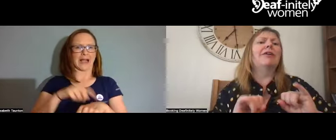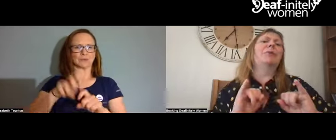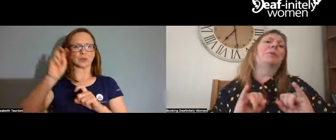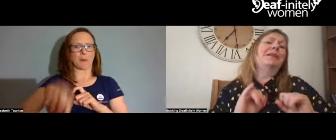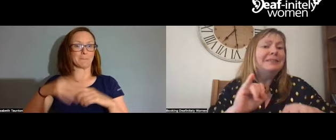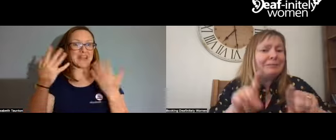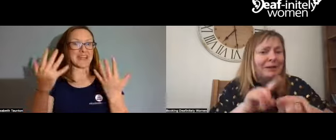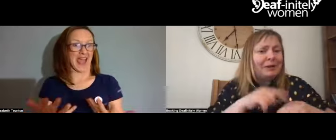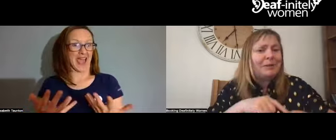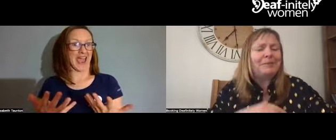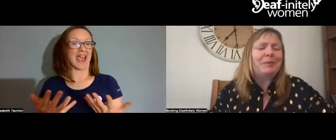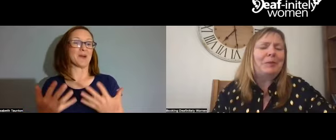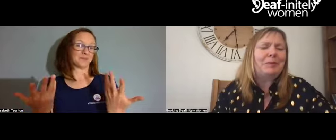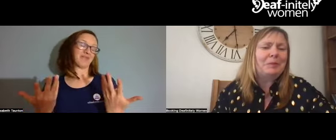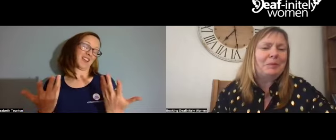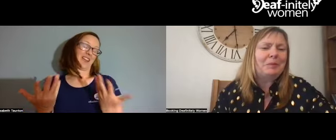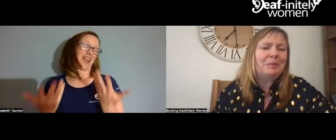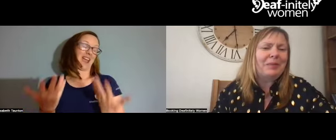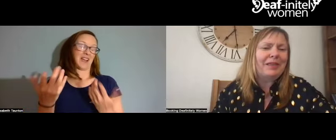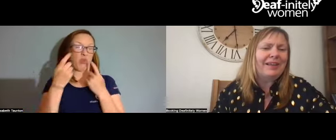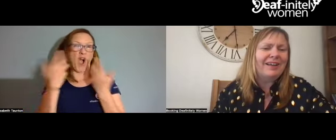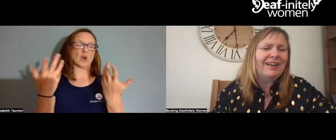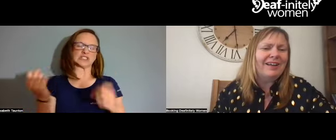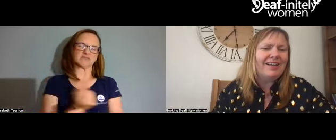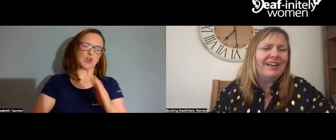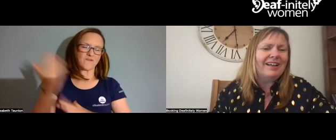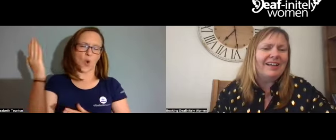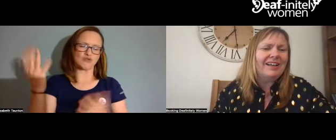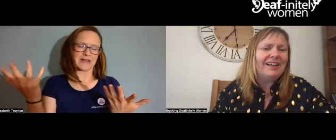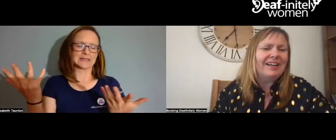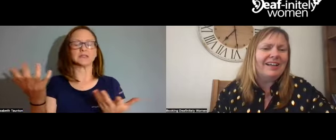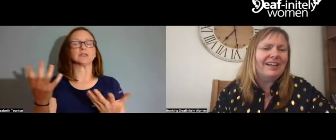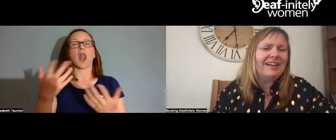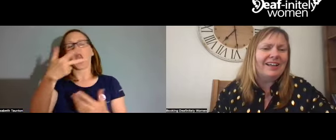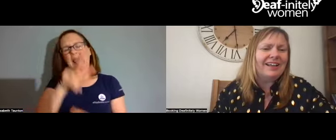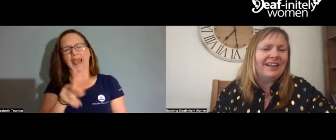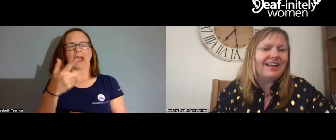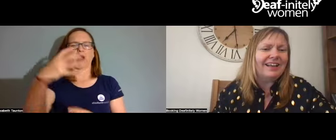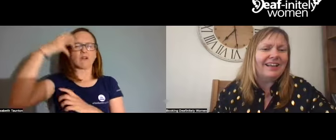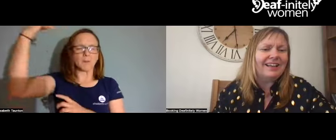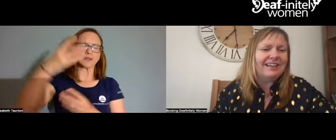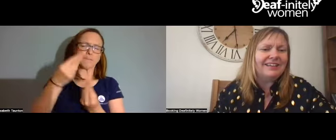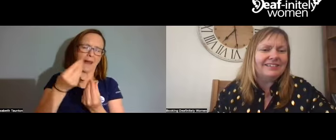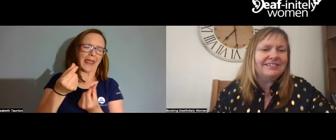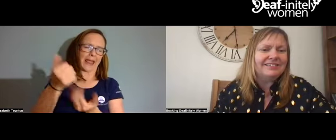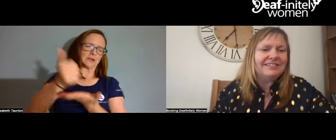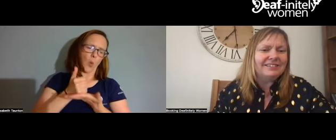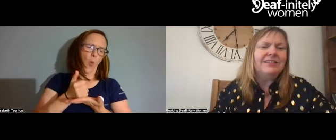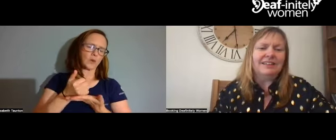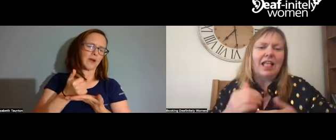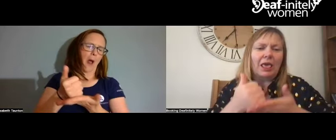Covid started. So I had to do it. But luckily, I had